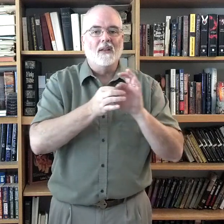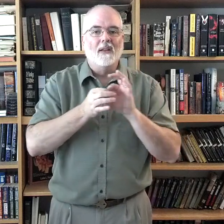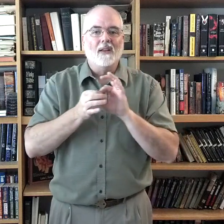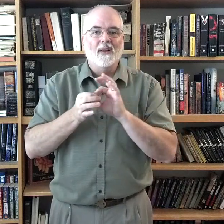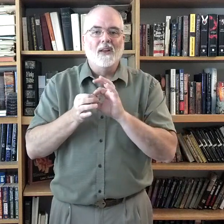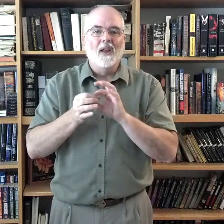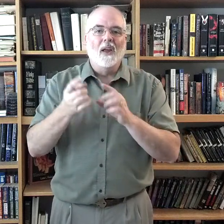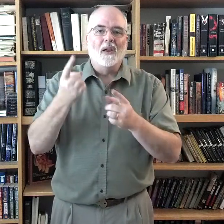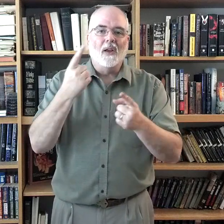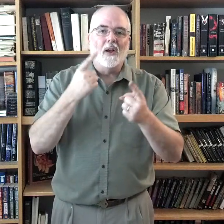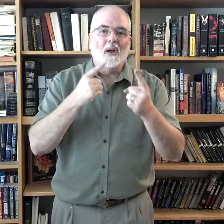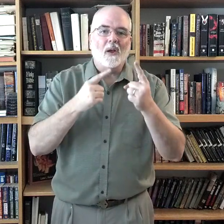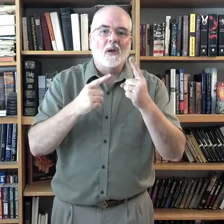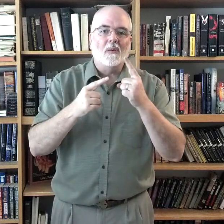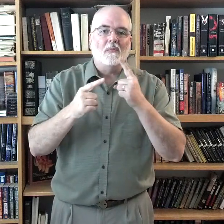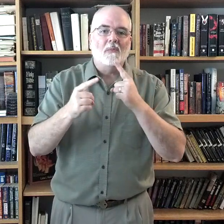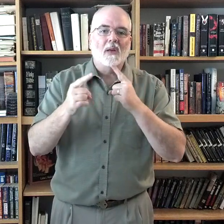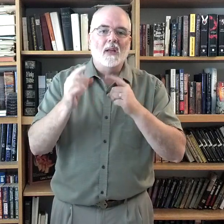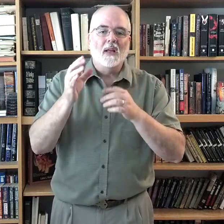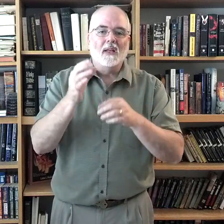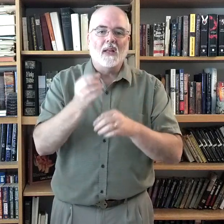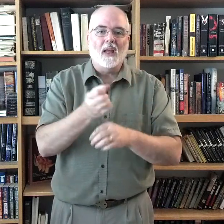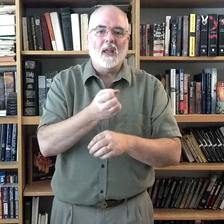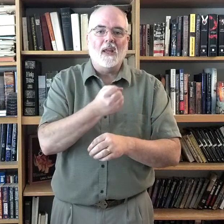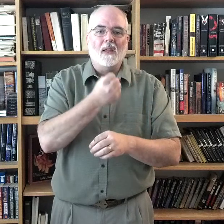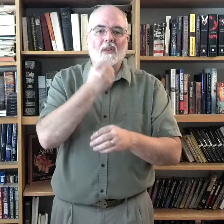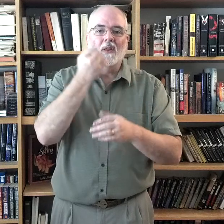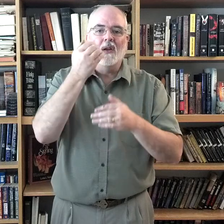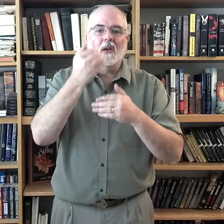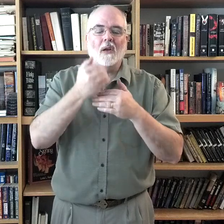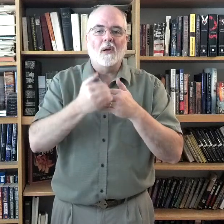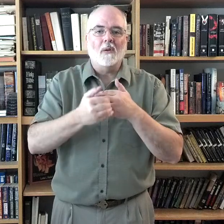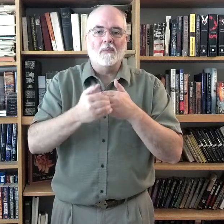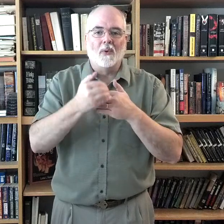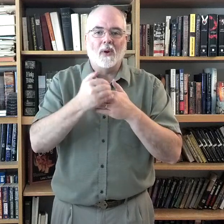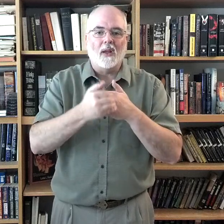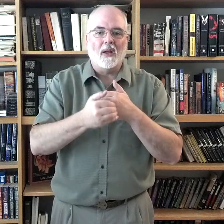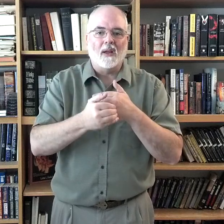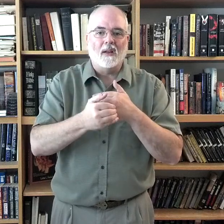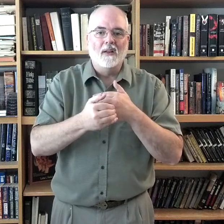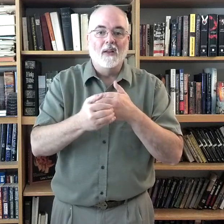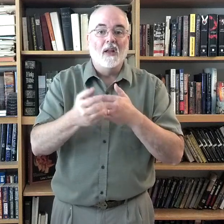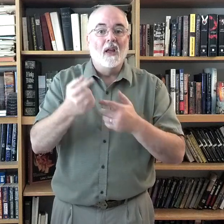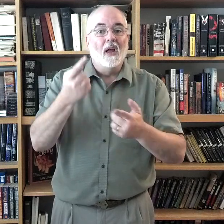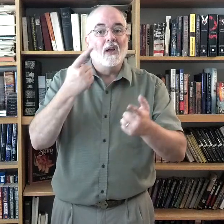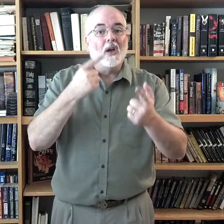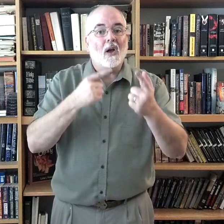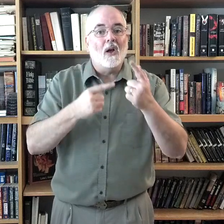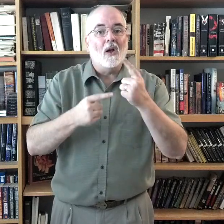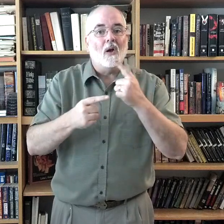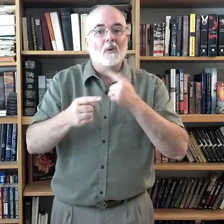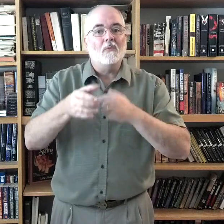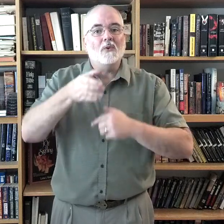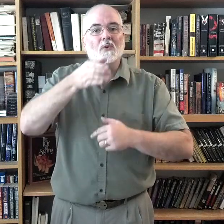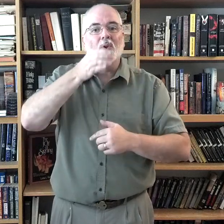Come, take the bread, come drink